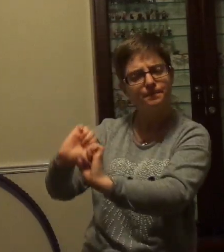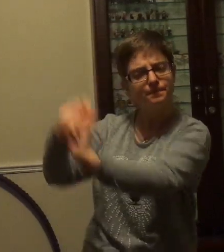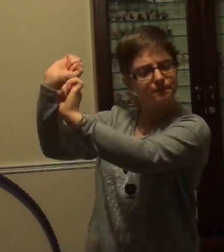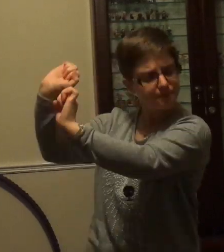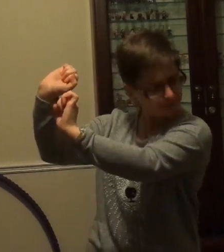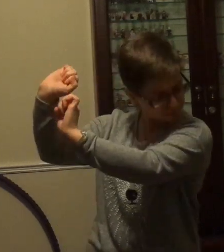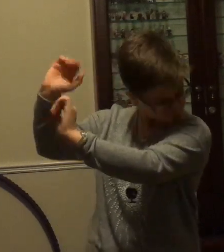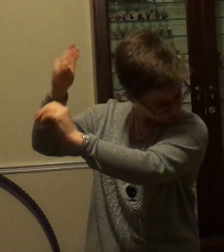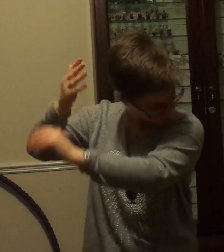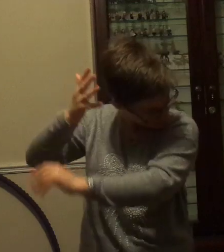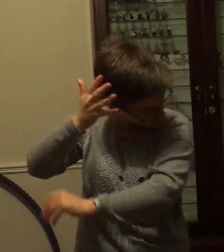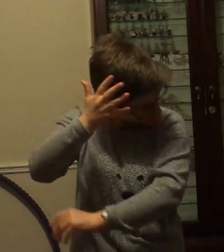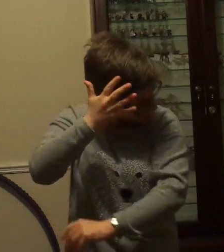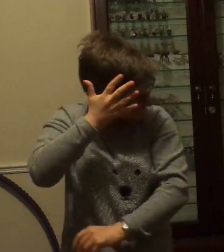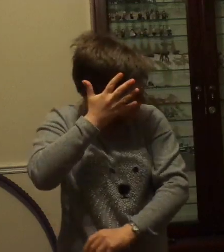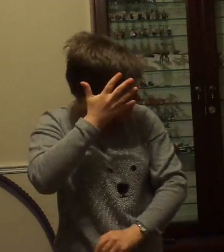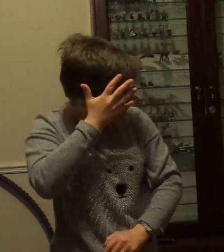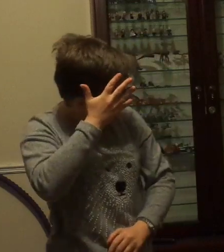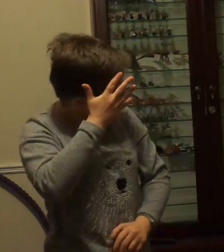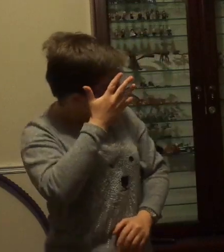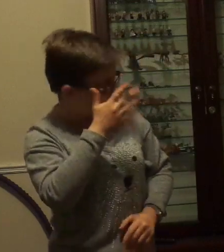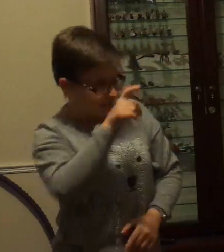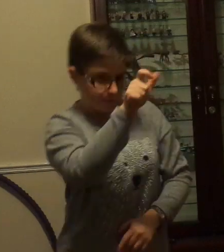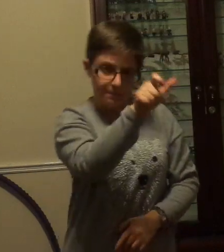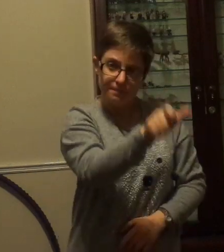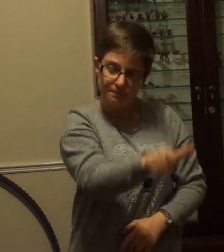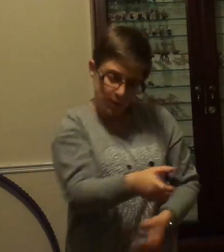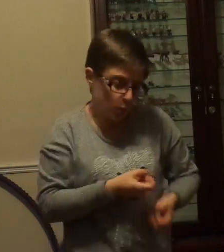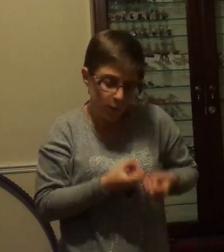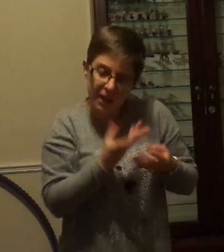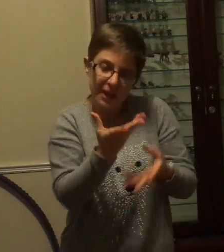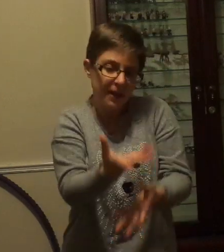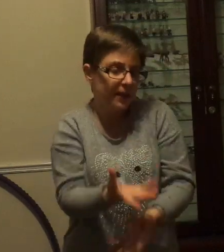cannot seem to live.